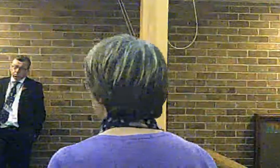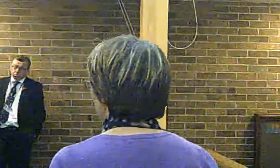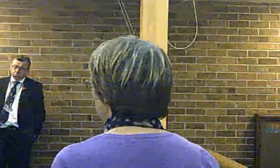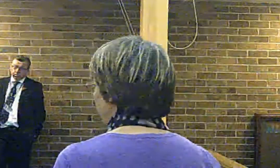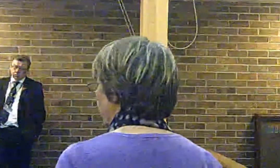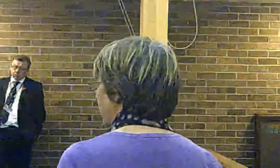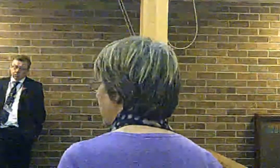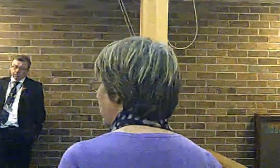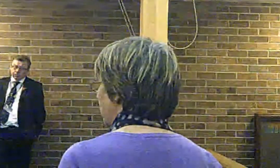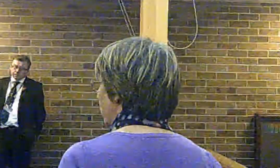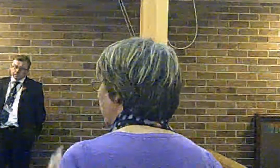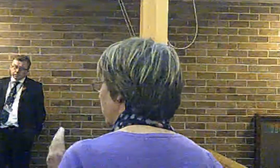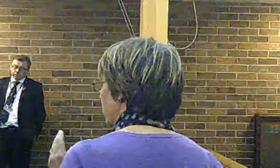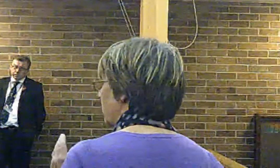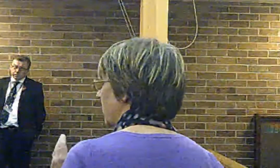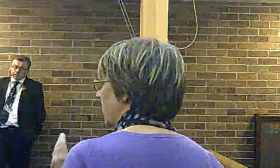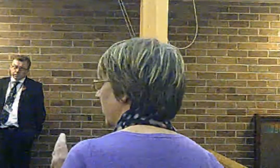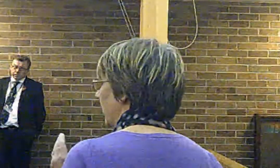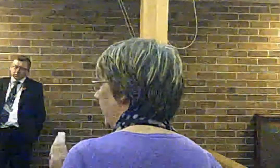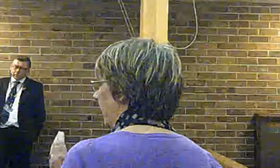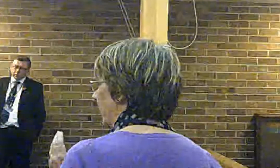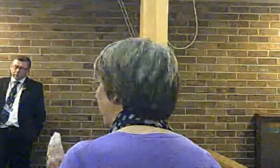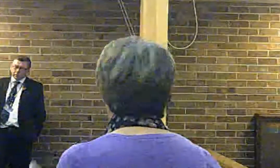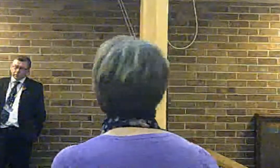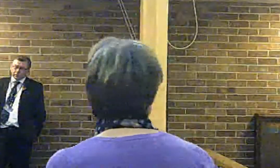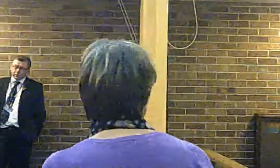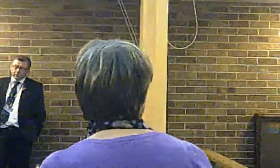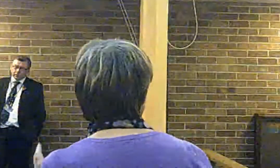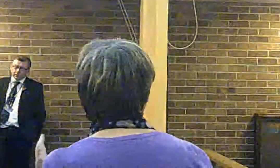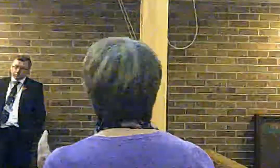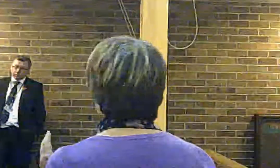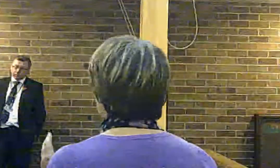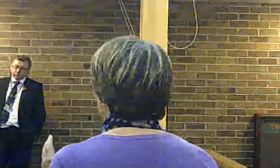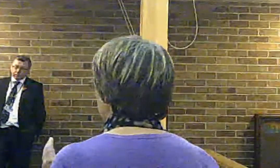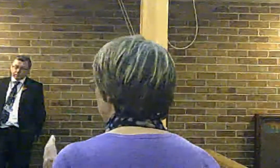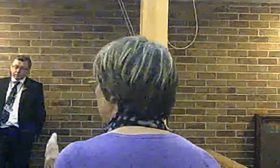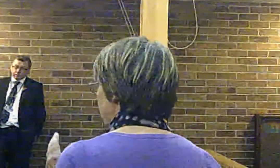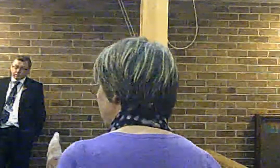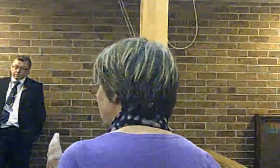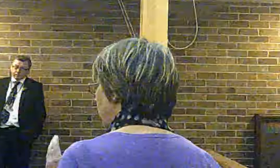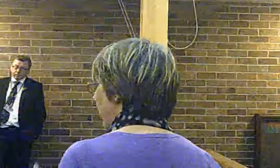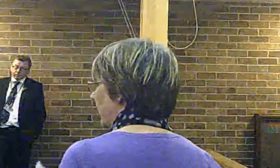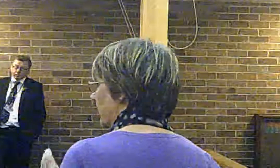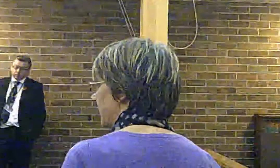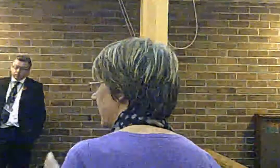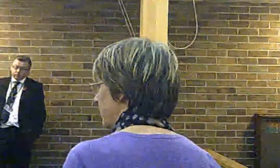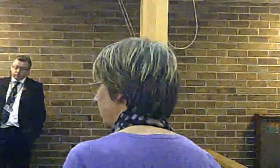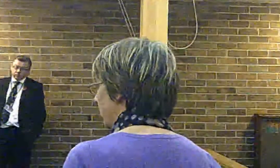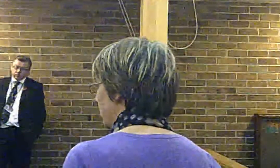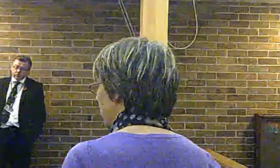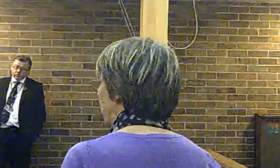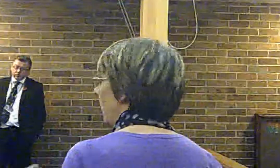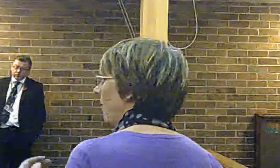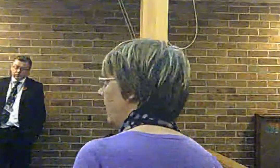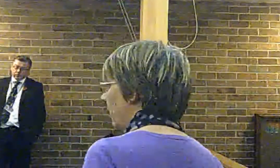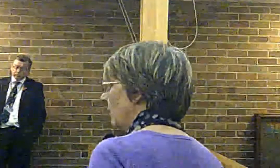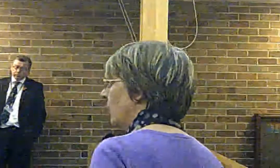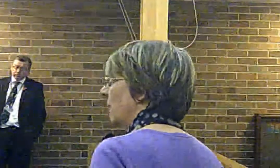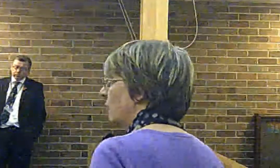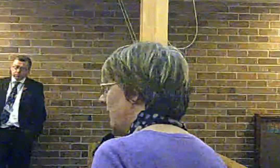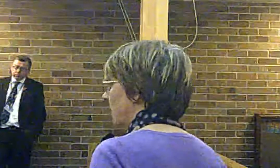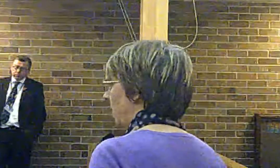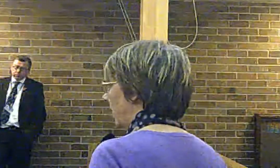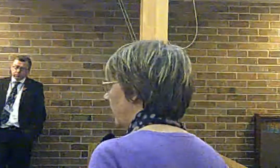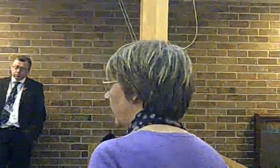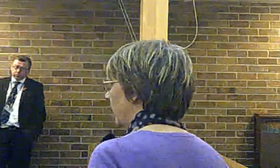told us what he needs to do to keep people safe. He told us that he needs to make a station merger. The only